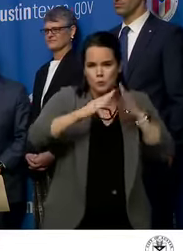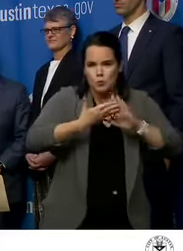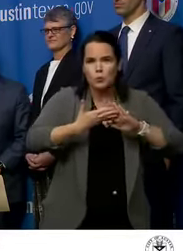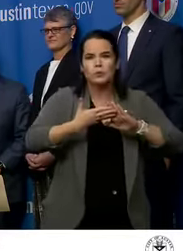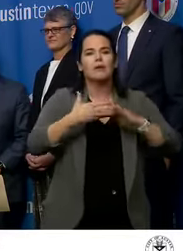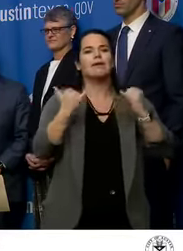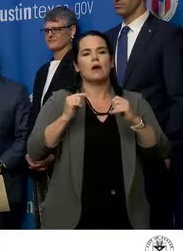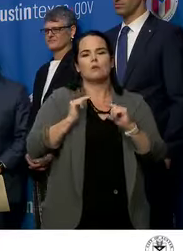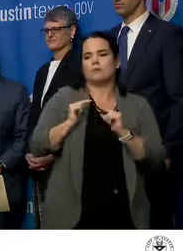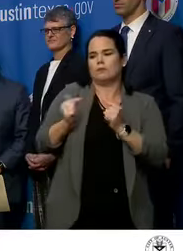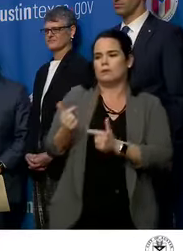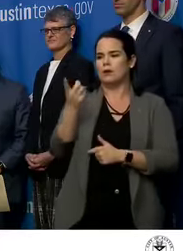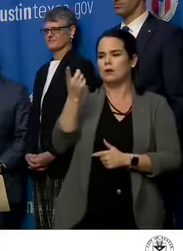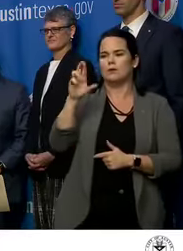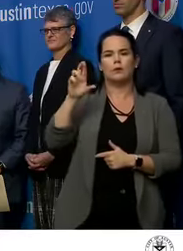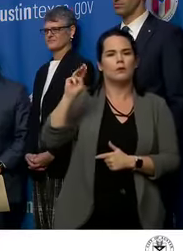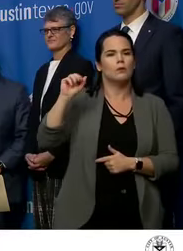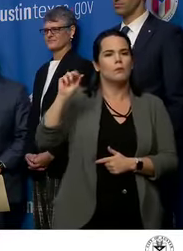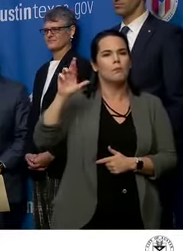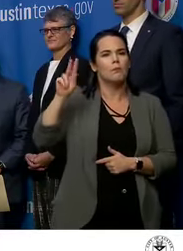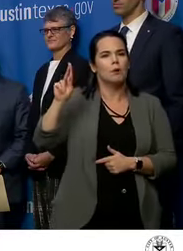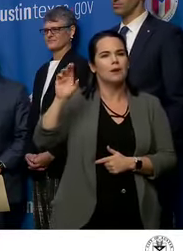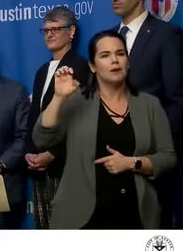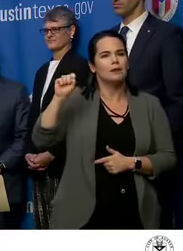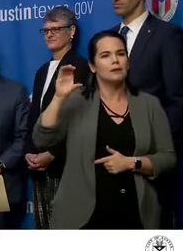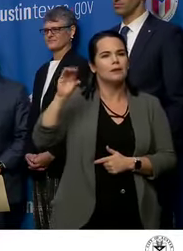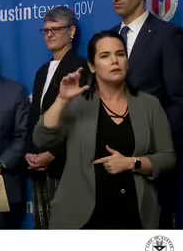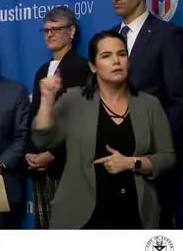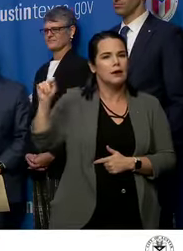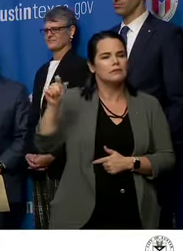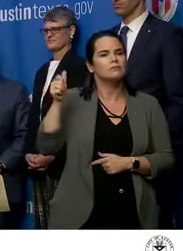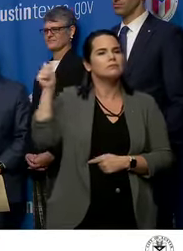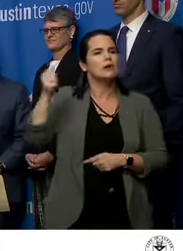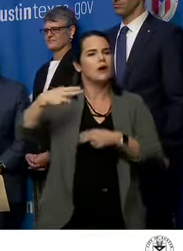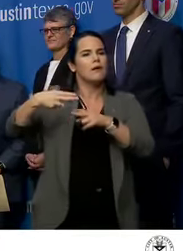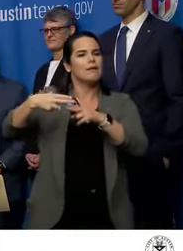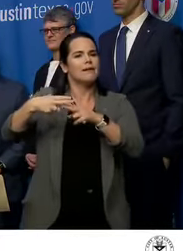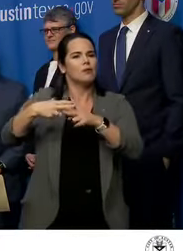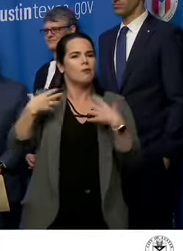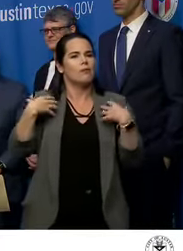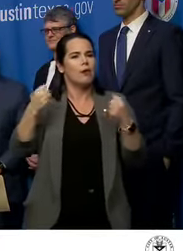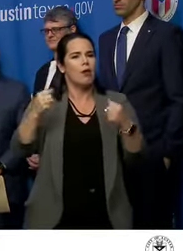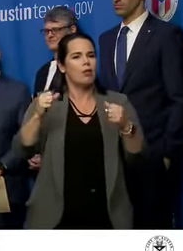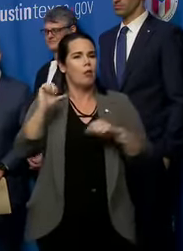Mark Escott. He is the Interim Health Authority and Medical Director.